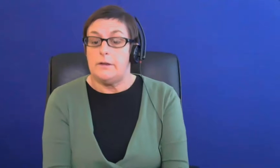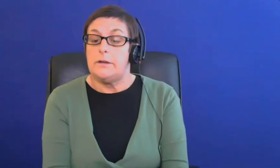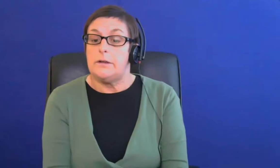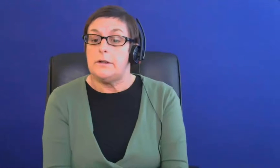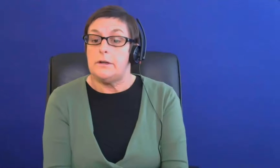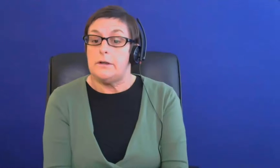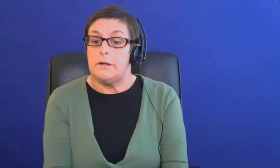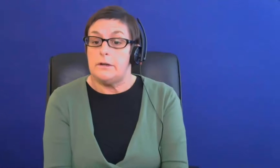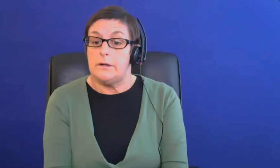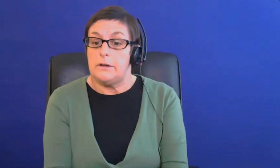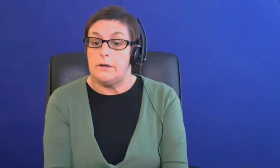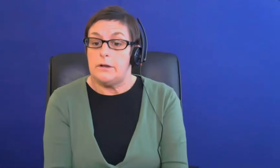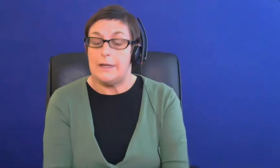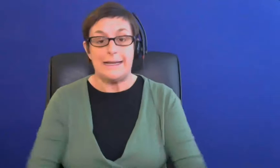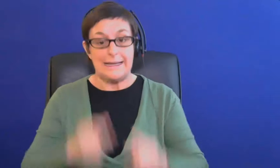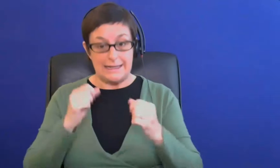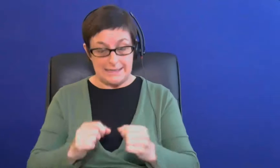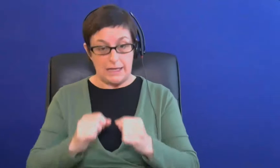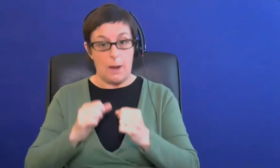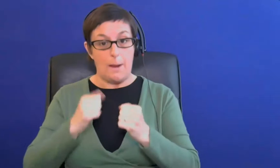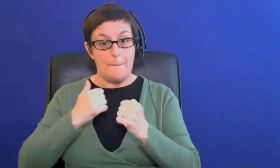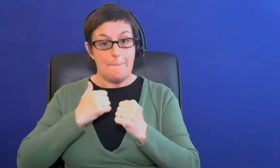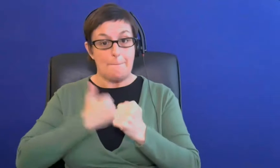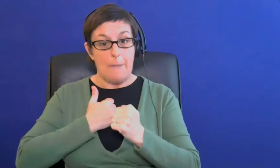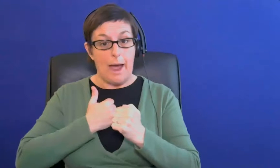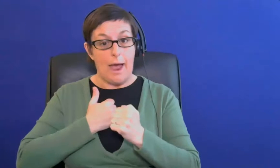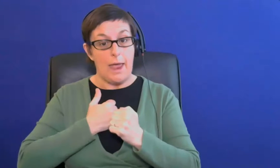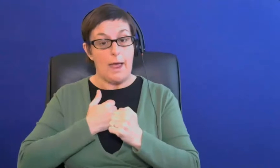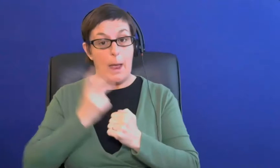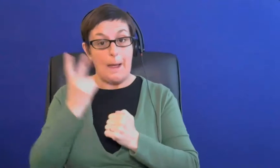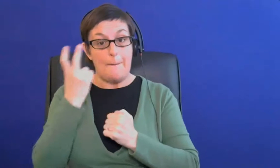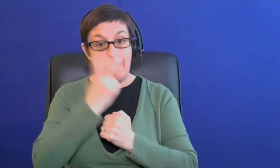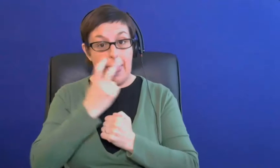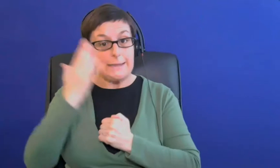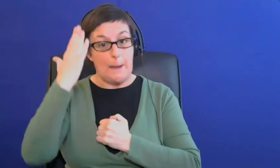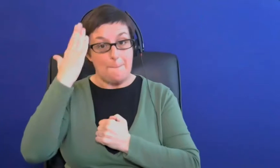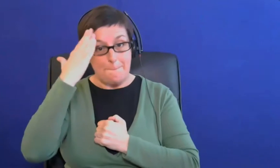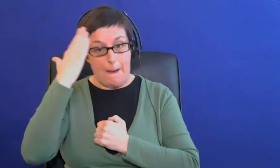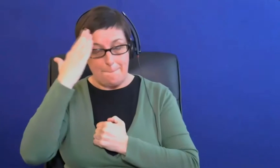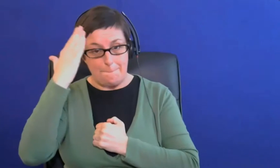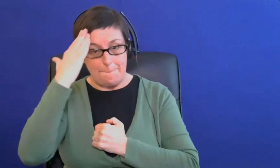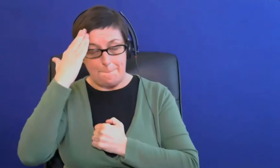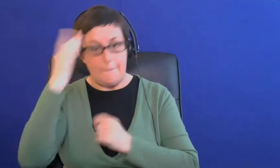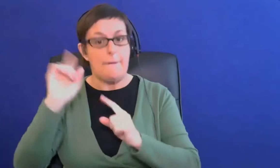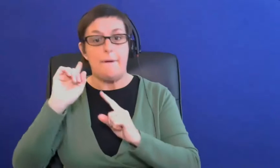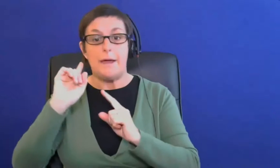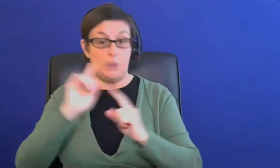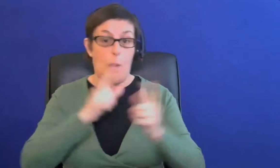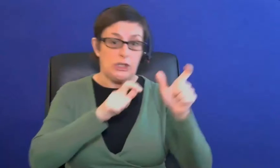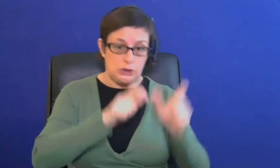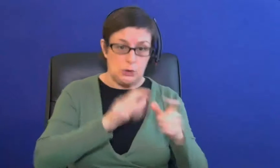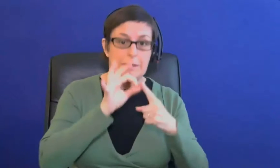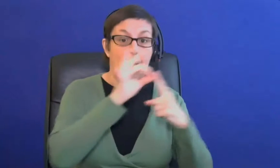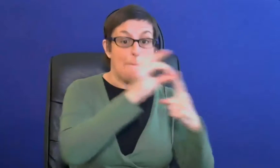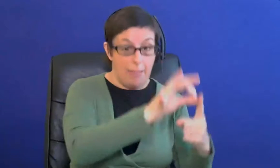setup meant that um her blind mom has been unable to access her account so this is a student that's applying and her mom has a visual